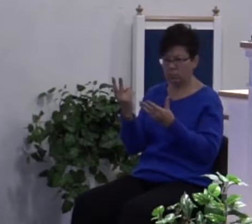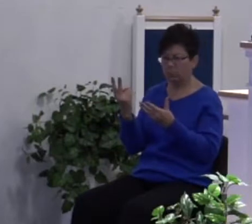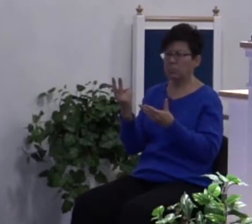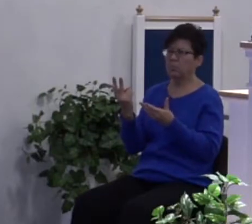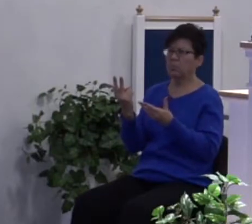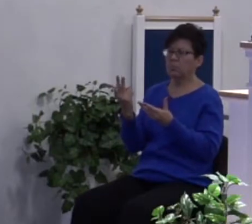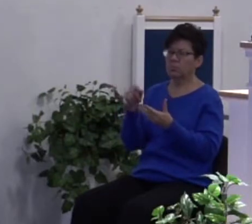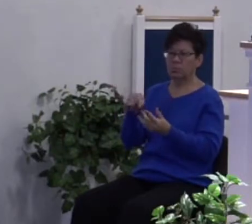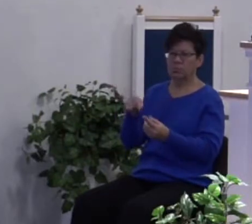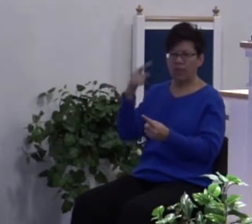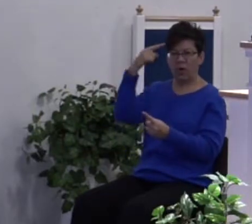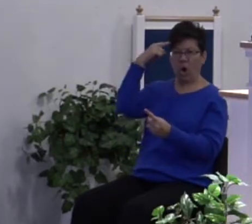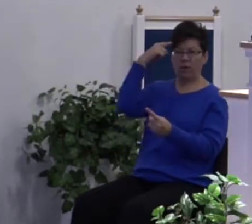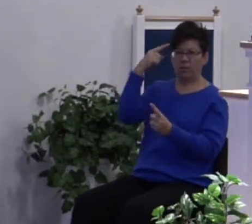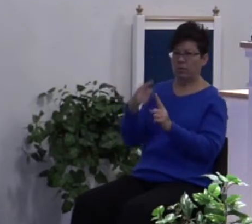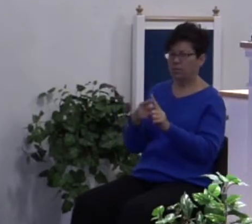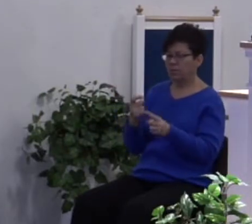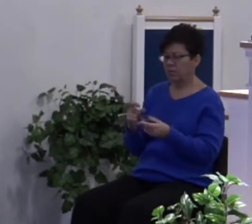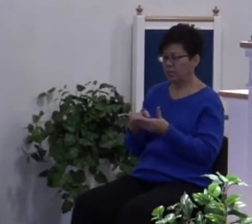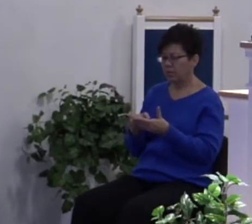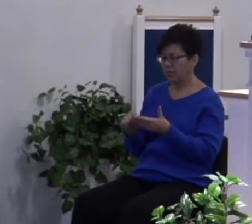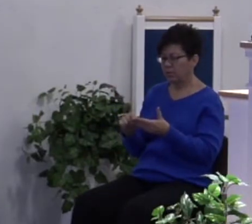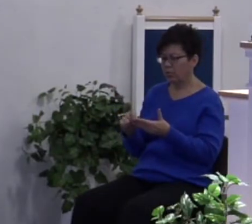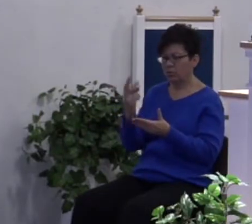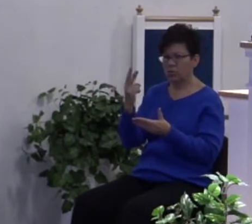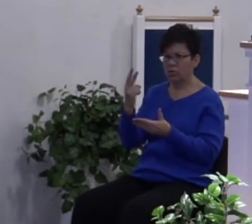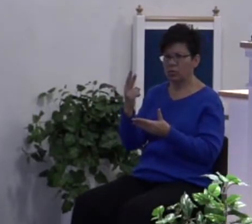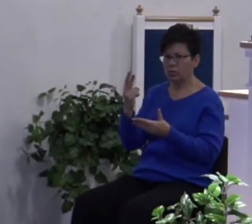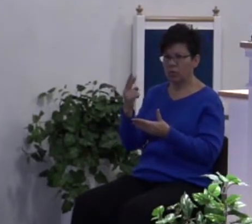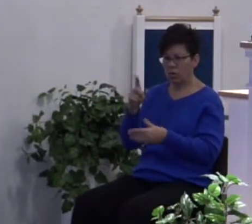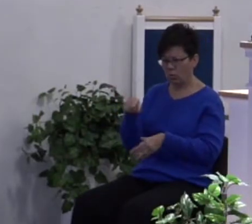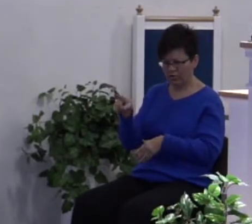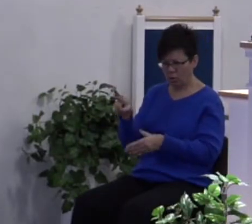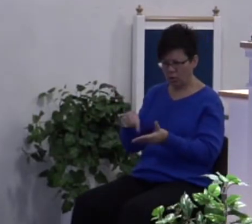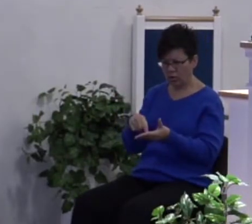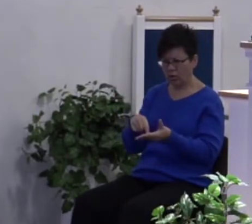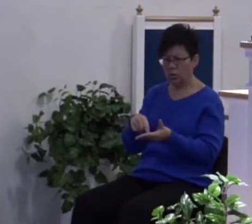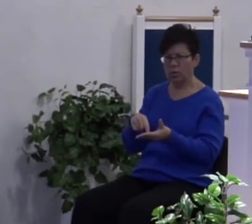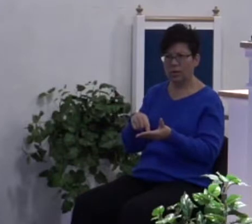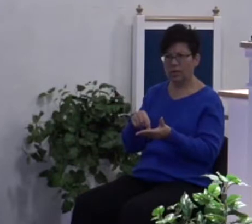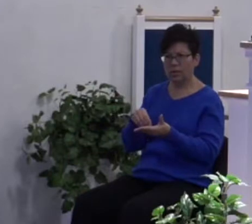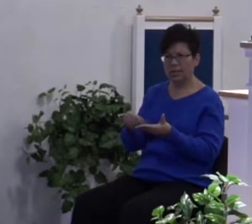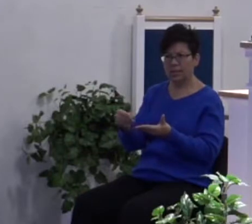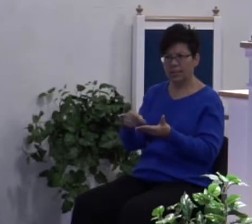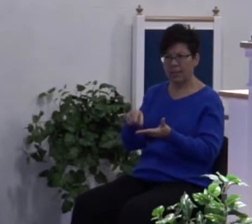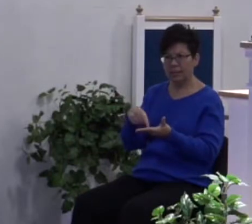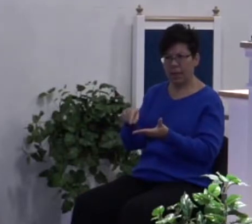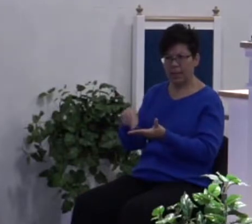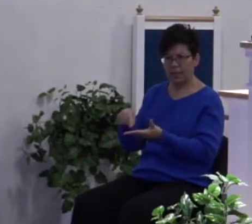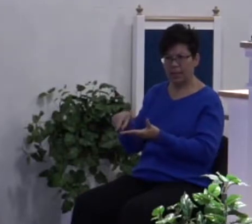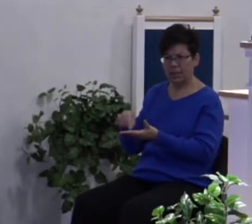thought is from verse number two. Wherefore do you spend money for that which is not bread?